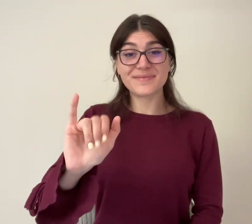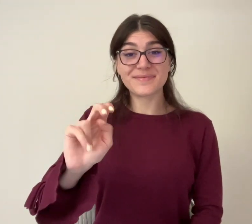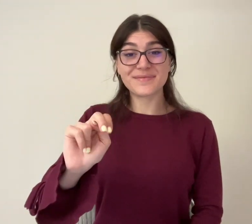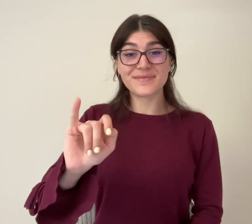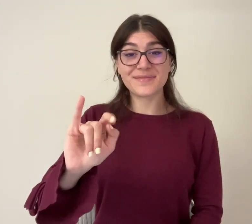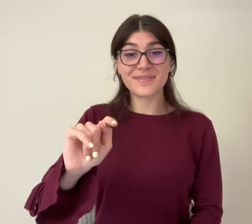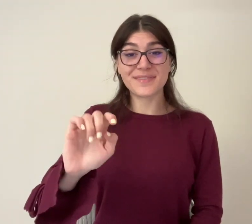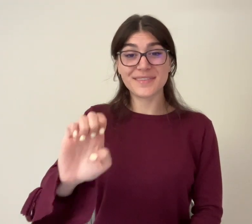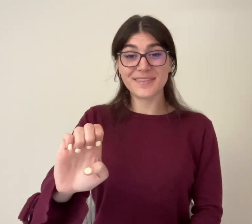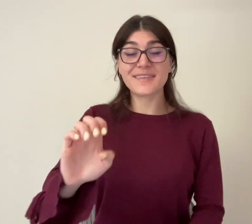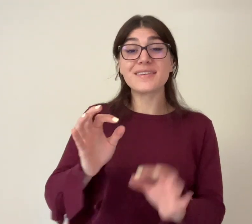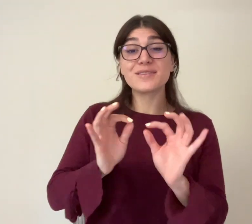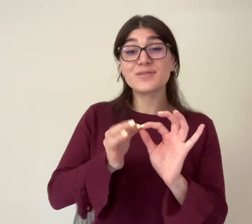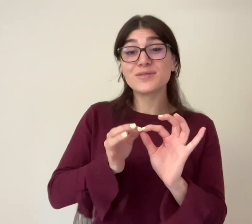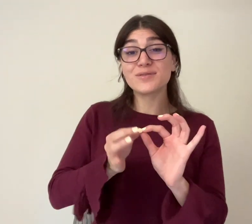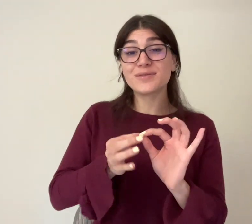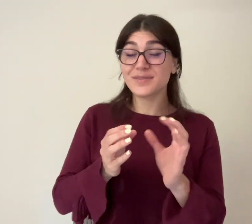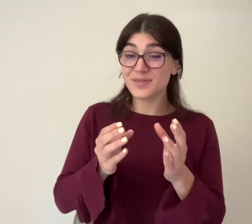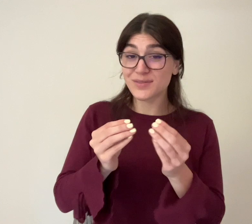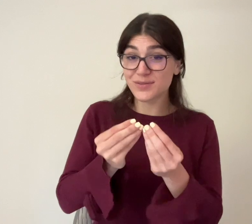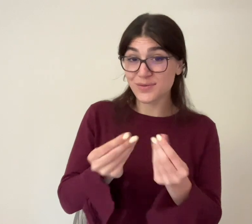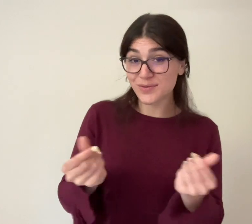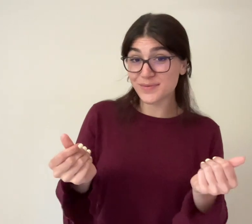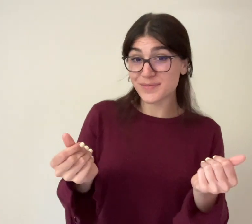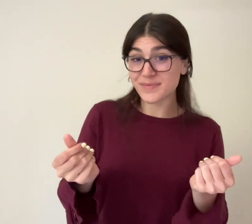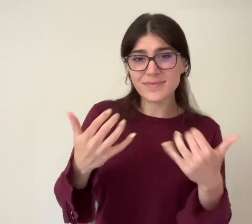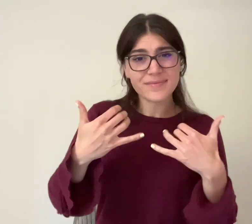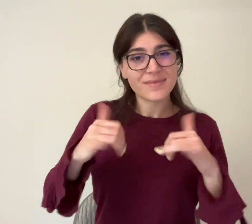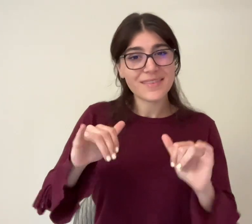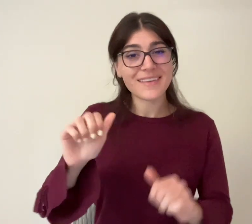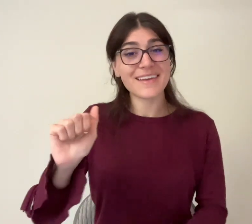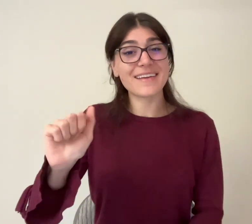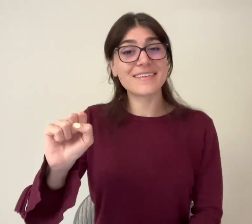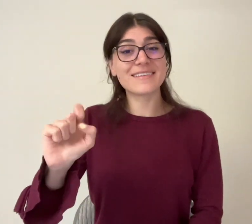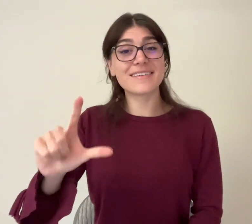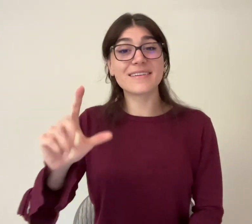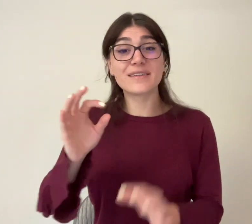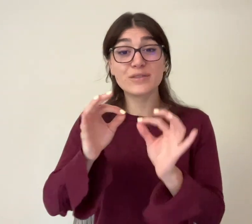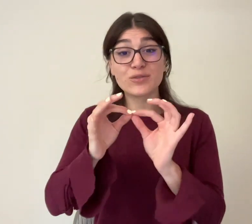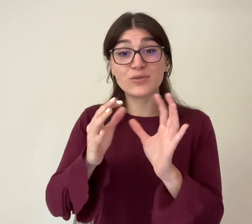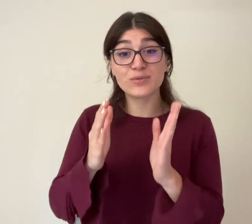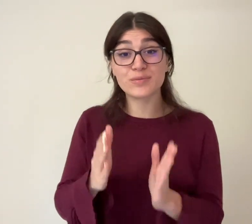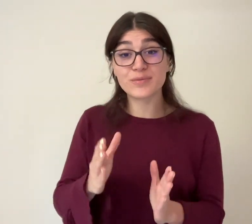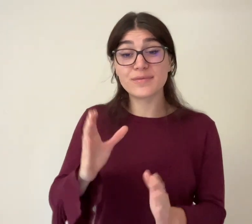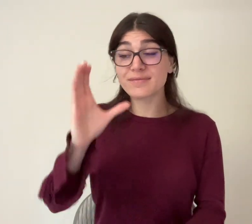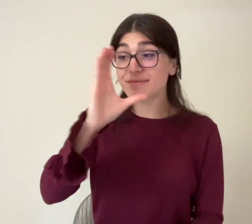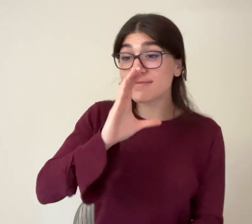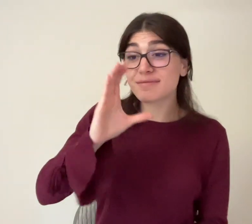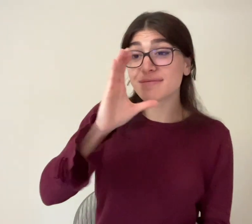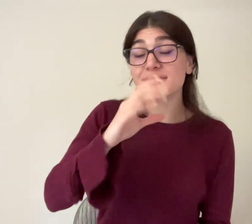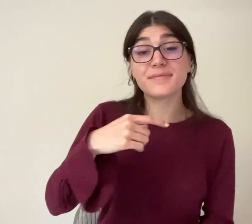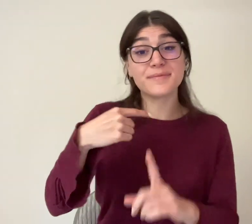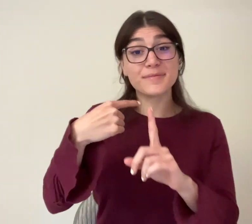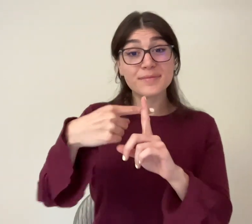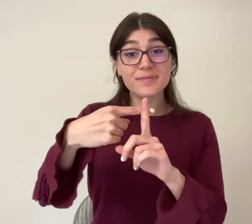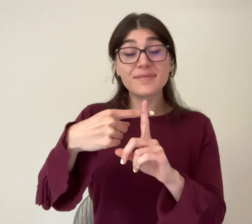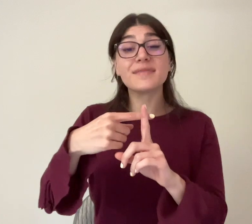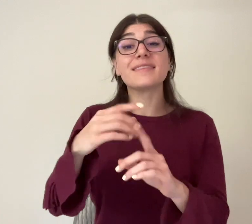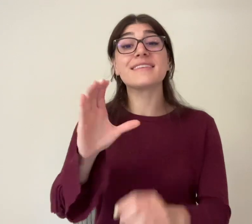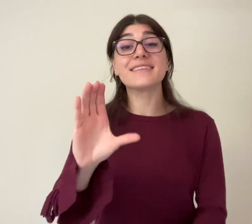Now, on another note, we are still recruiting for Deafinite Interpreting Solutions. We are